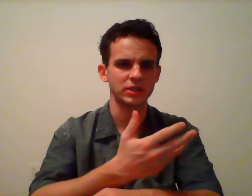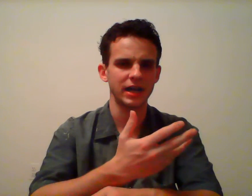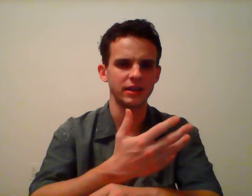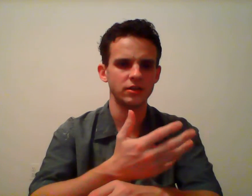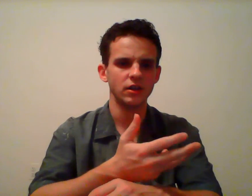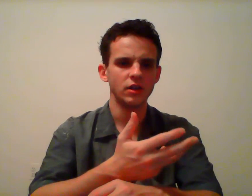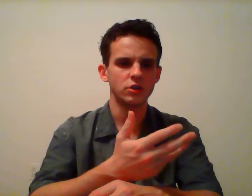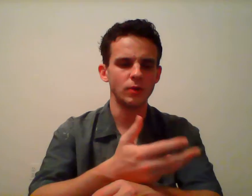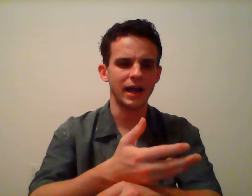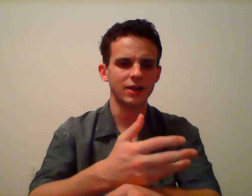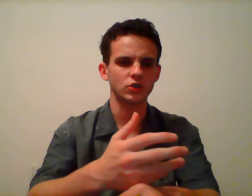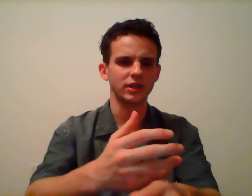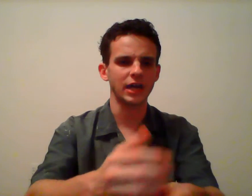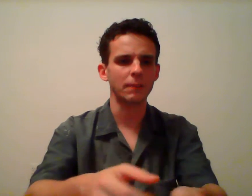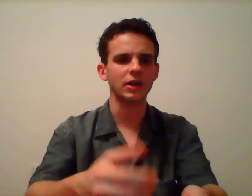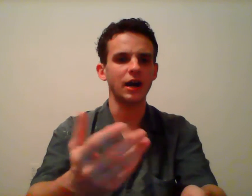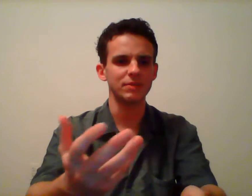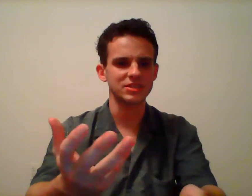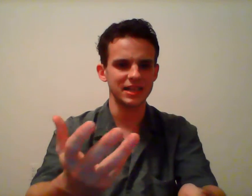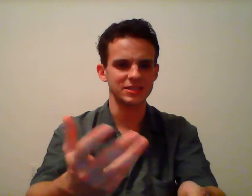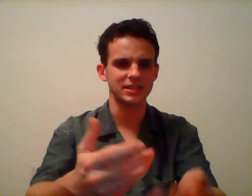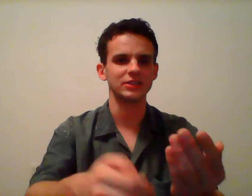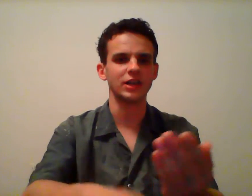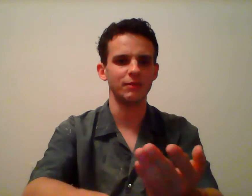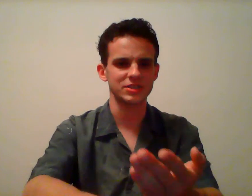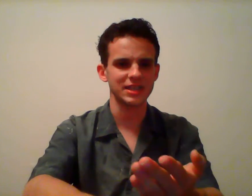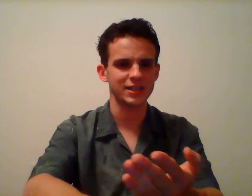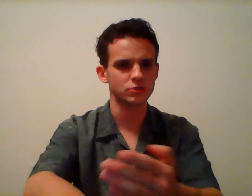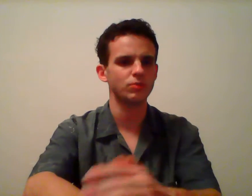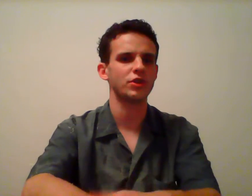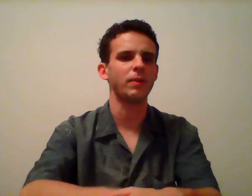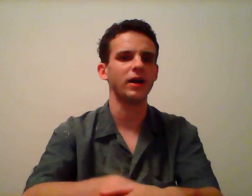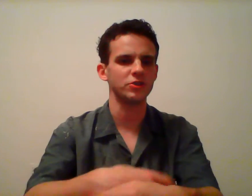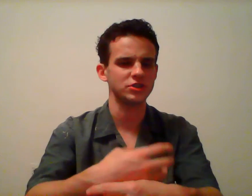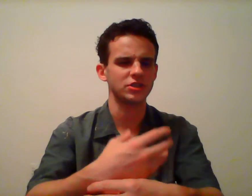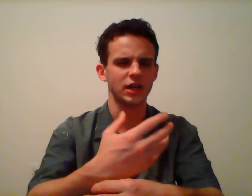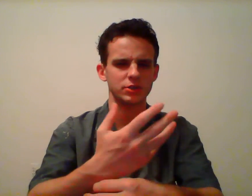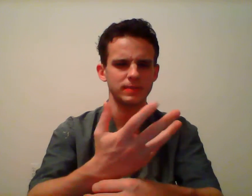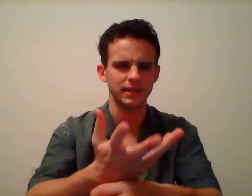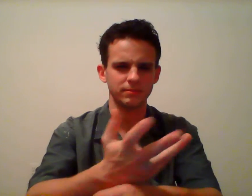decided to actually adopt common sense as common sense with apologies to Thomas Paine.